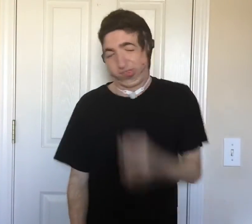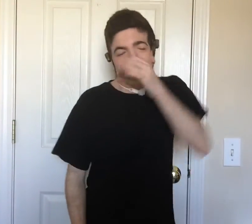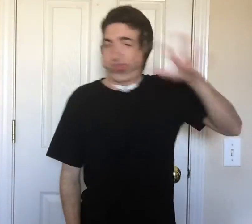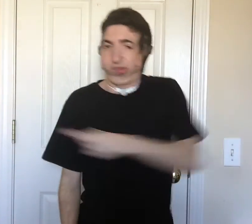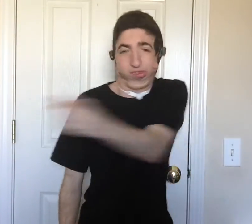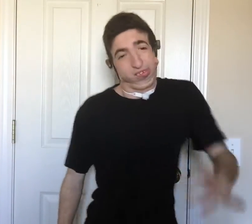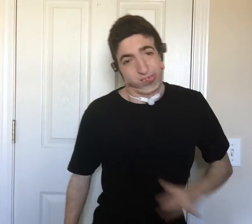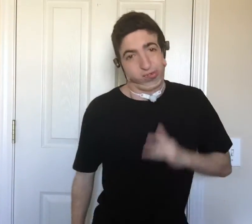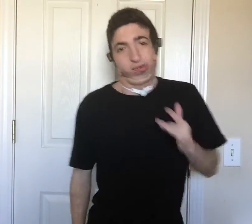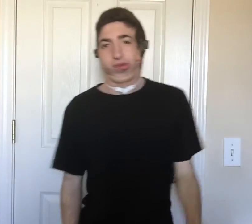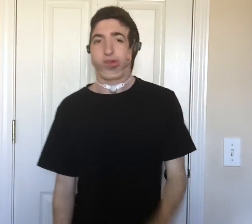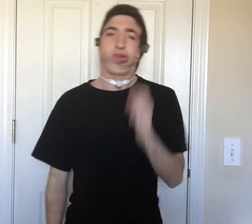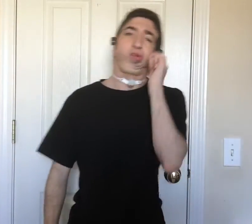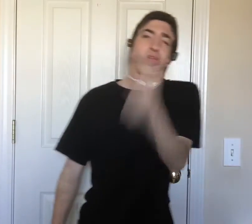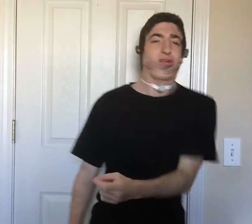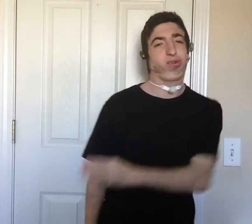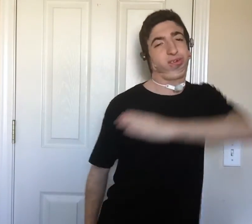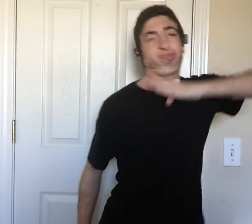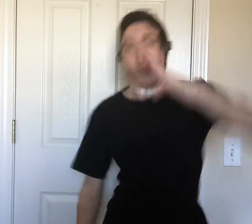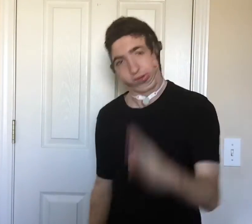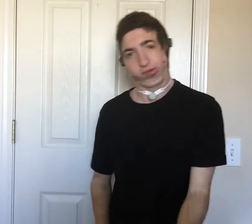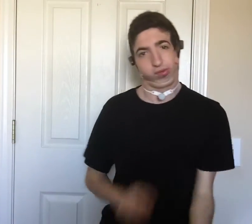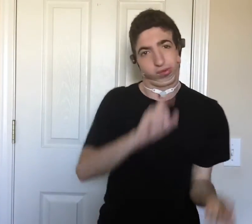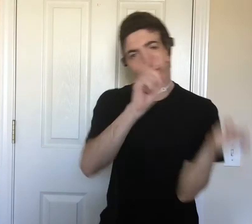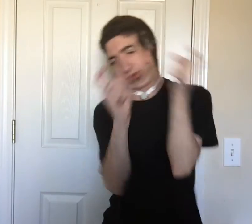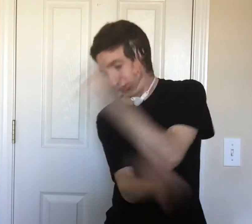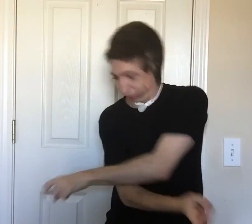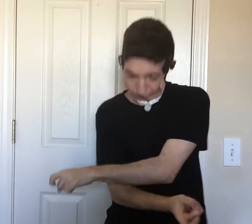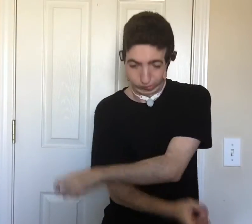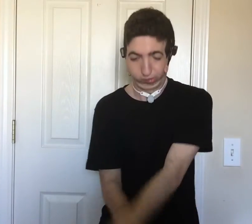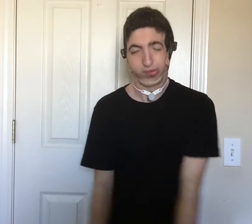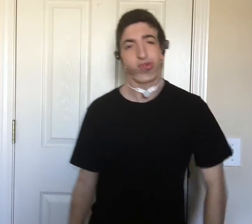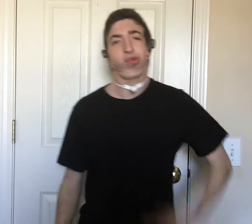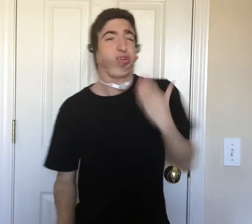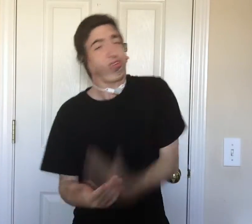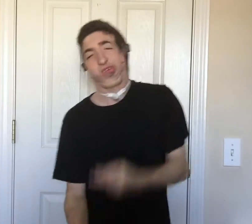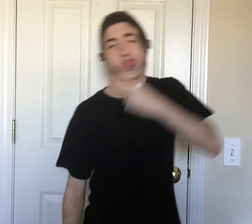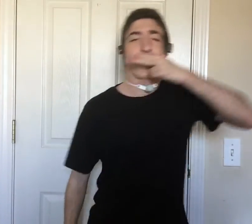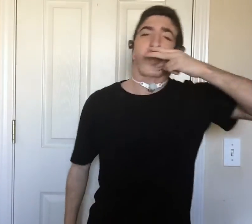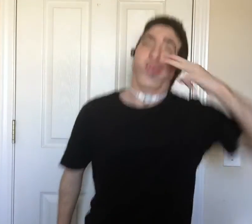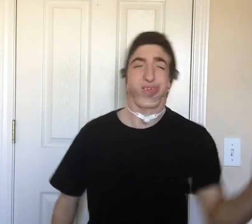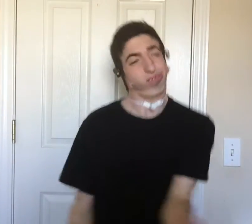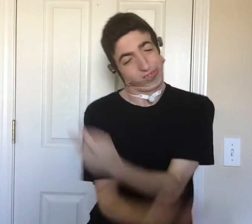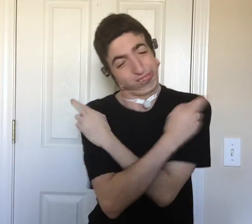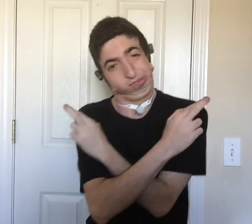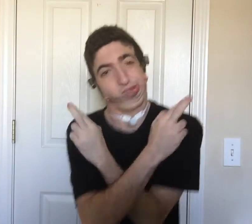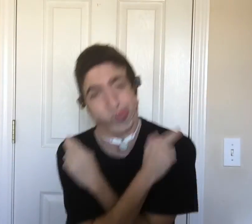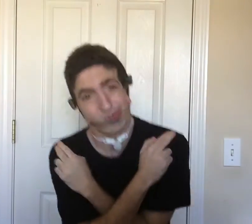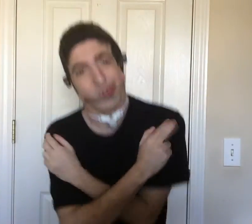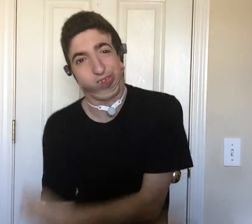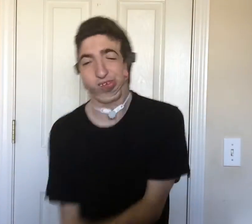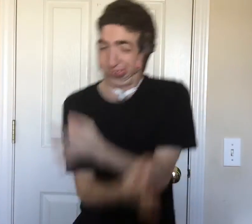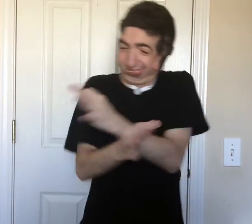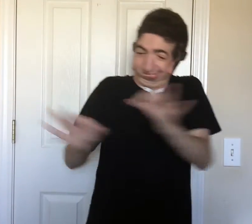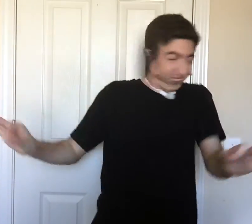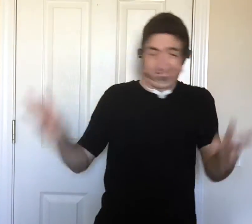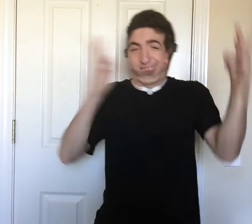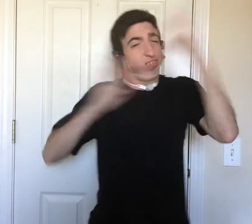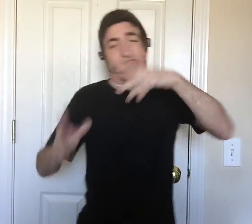how y'all feel. I got a flow to make a bitch do a cartwheel. This is that good. Just pump it and relax, bro. And you can get it free. Don't worry about the